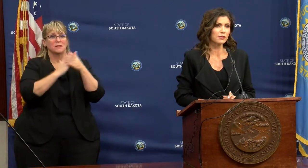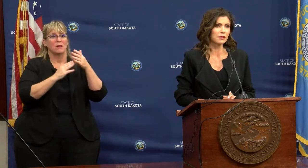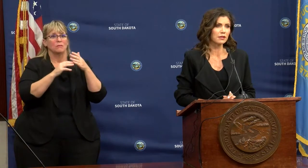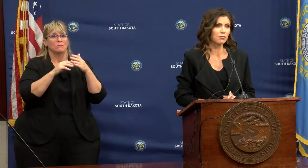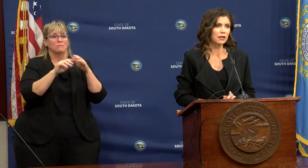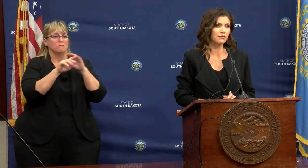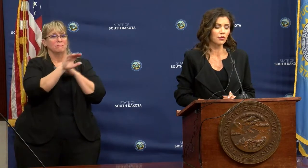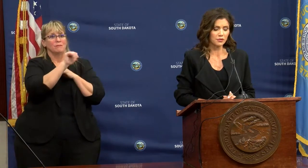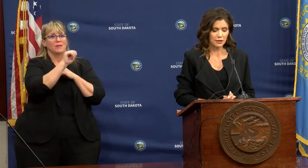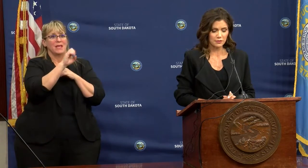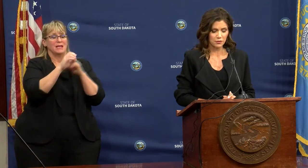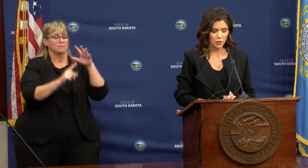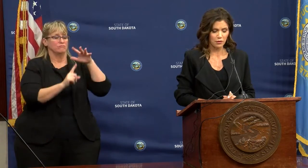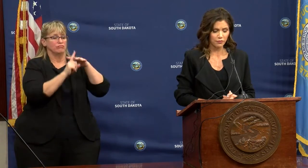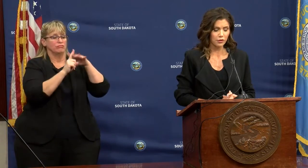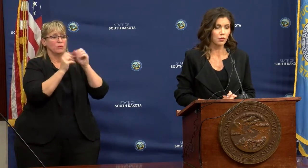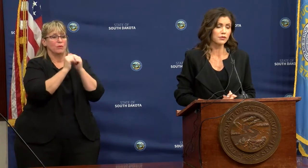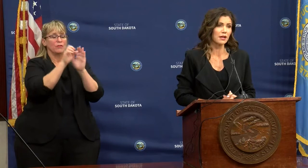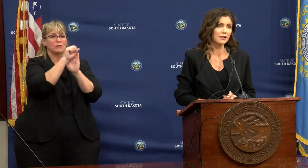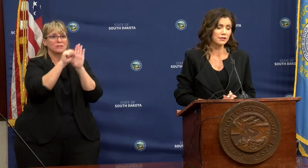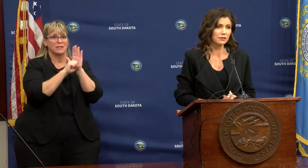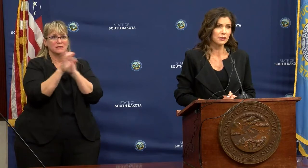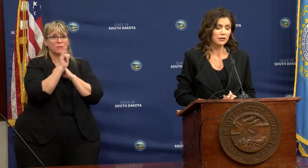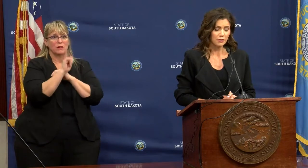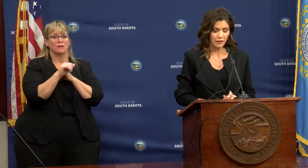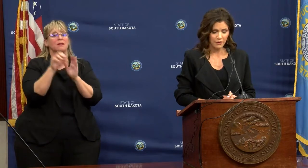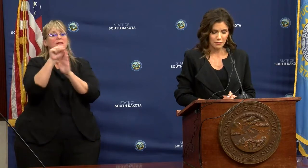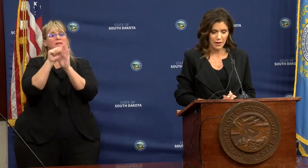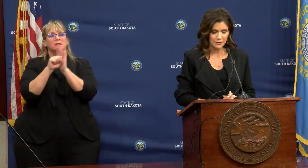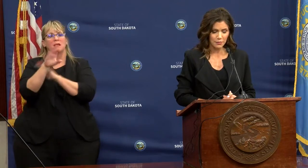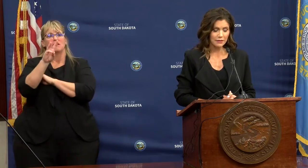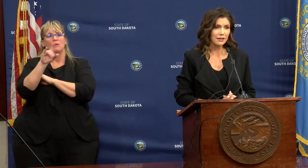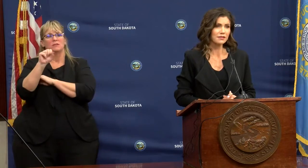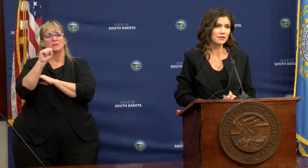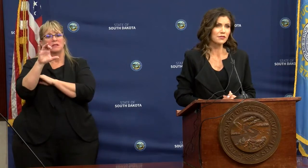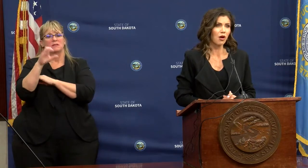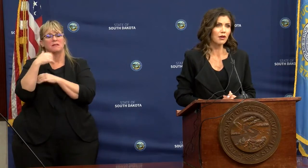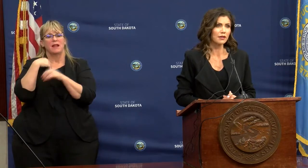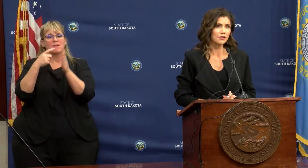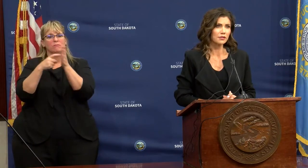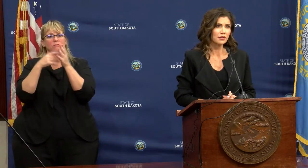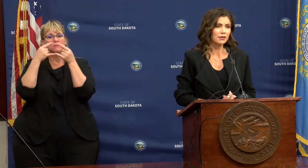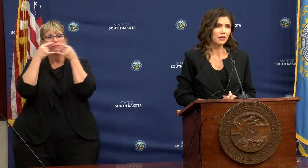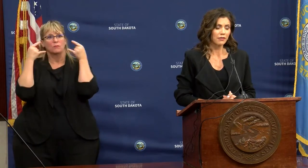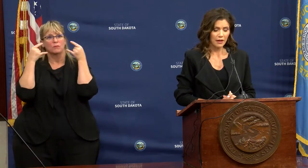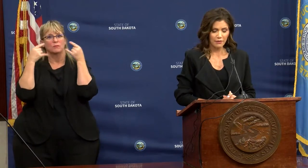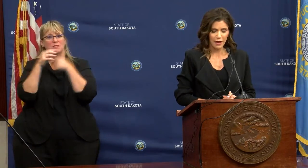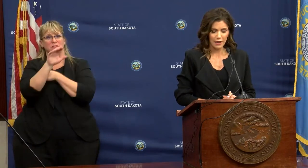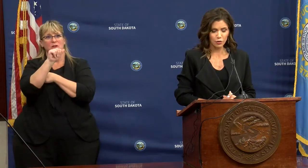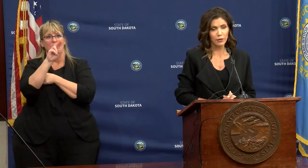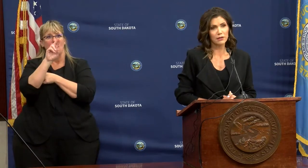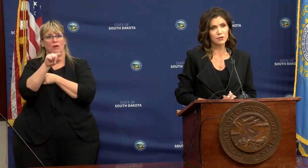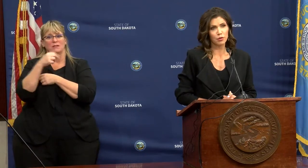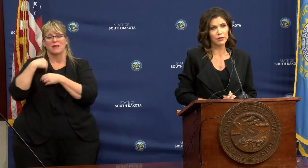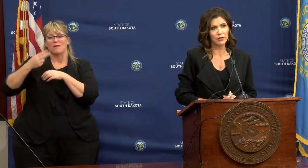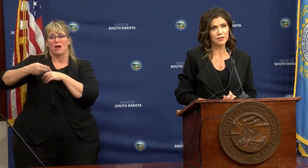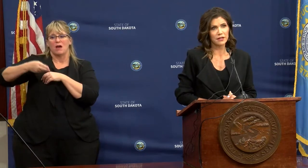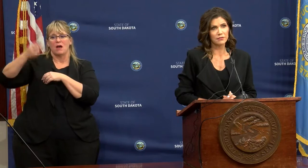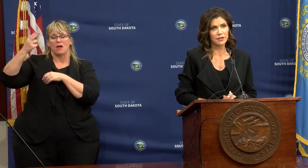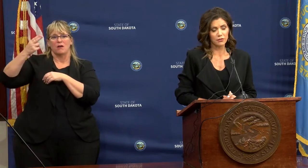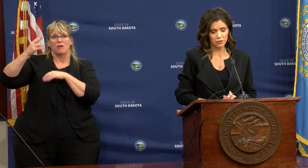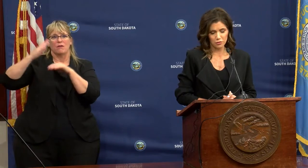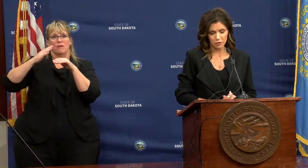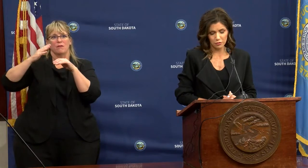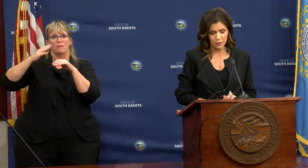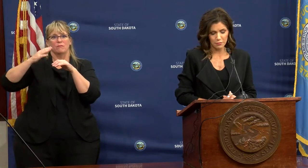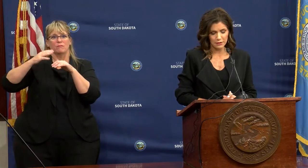increasing in many of those states as well. If you look at Wisconsin, they've had a mask mandate since August and they have a higher rate of spread than the